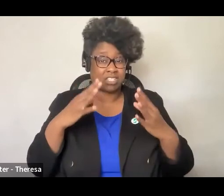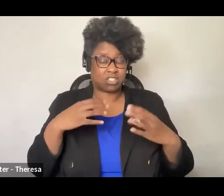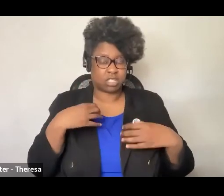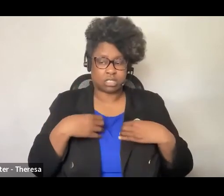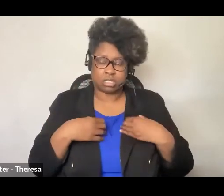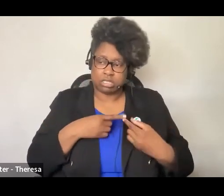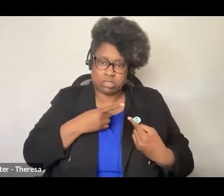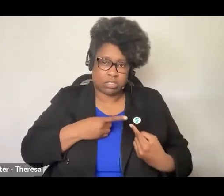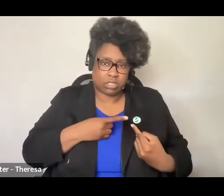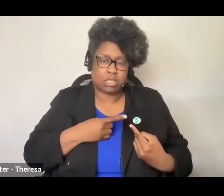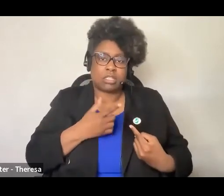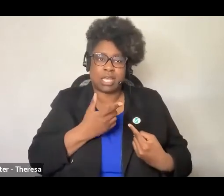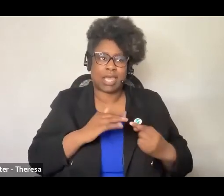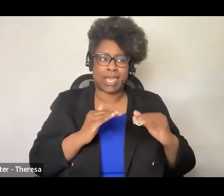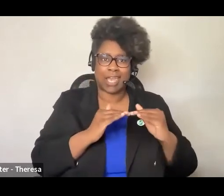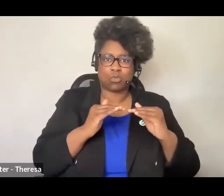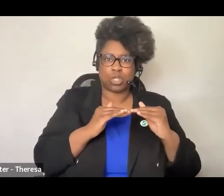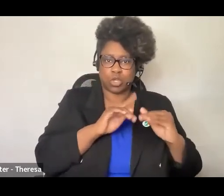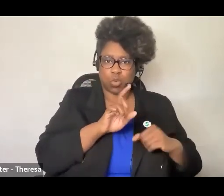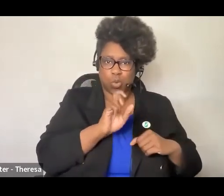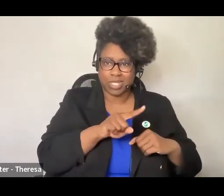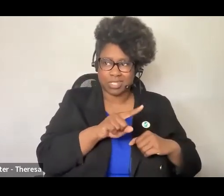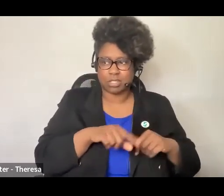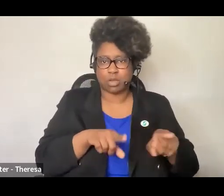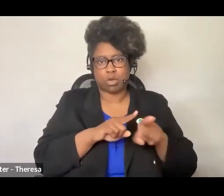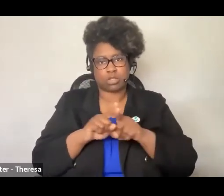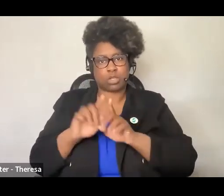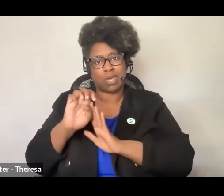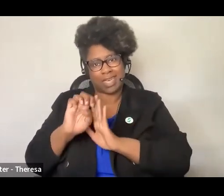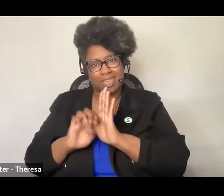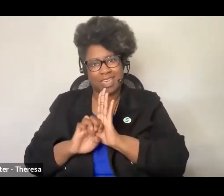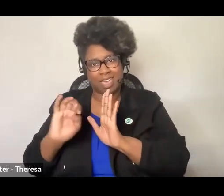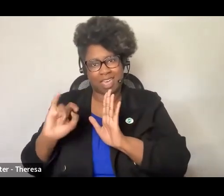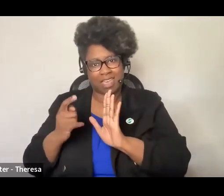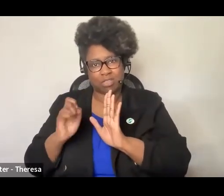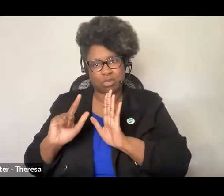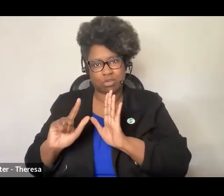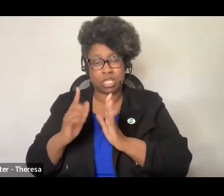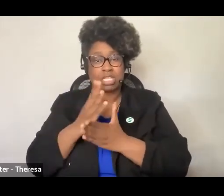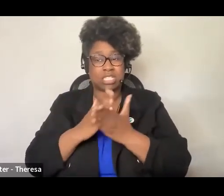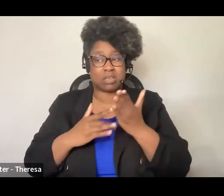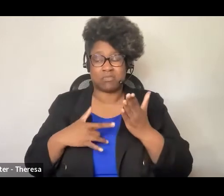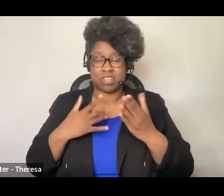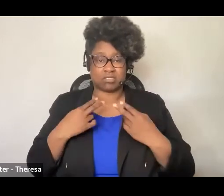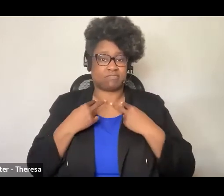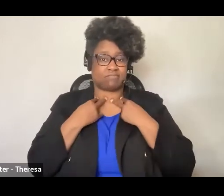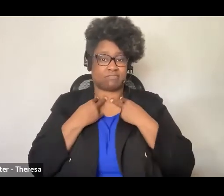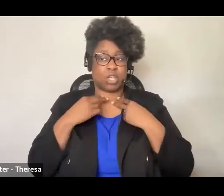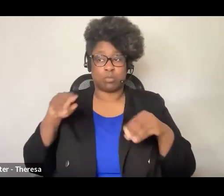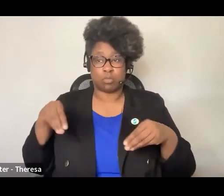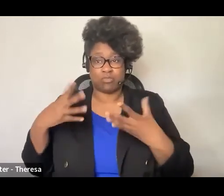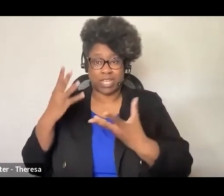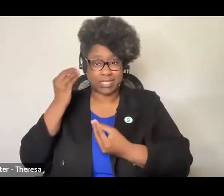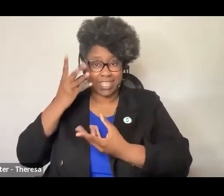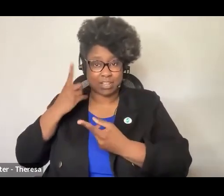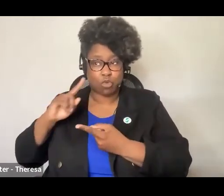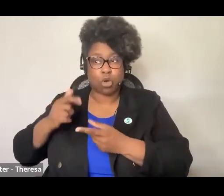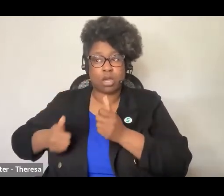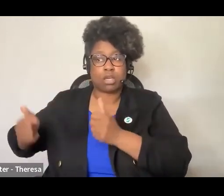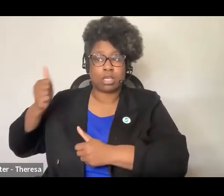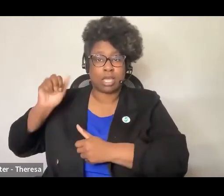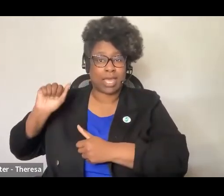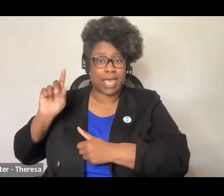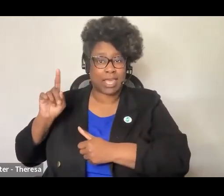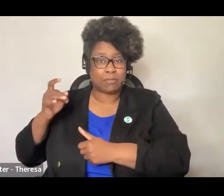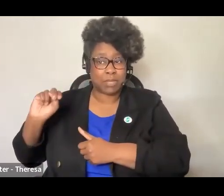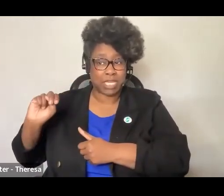only equity questions, but ethical ones as well. Some teachers felt caught in a bind between providing data for administrative purposes and what they felt was best